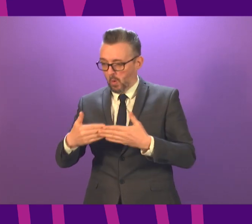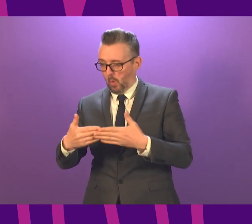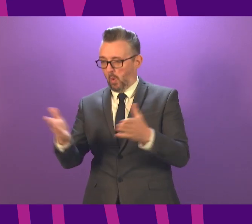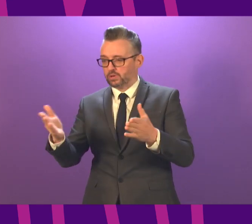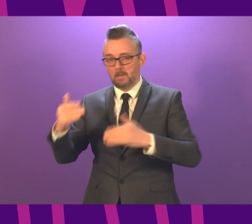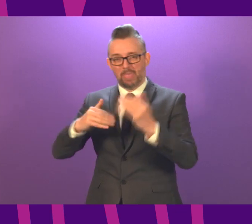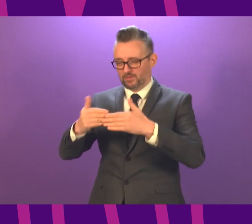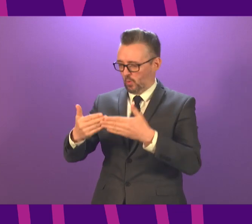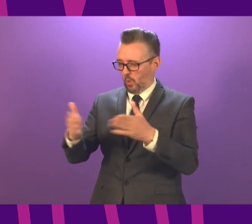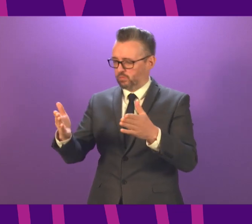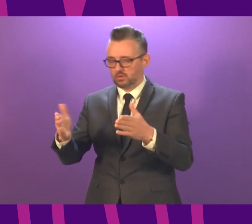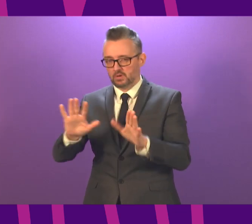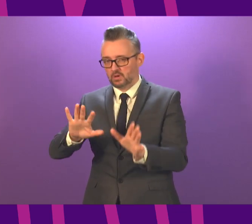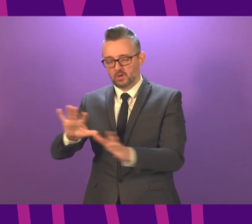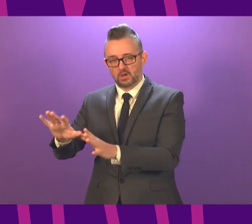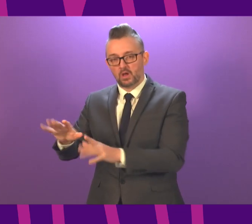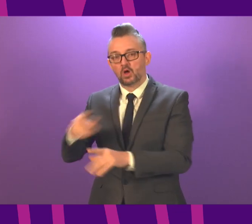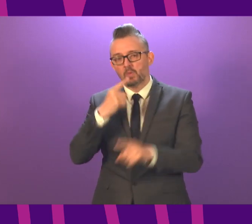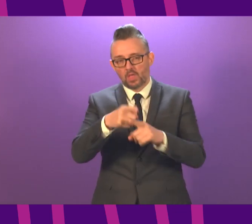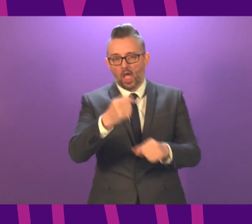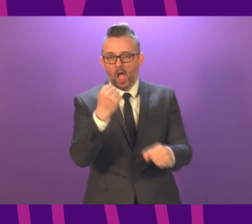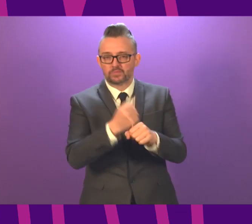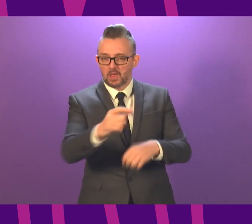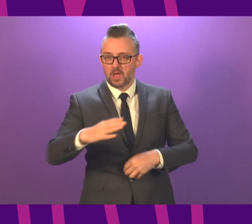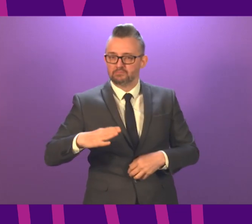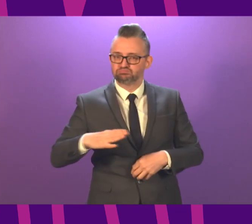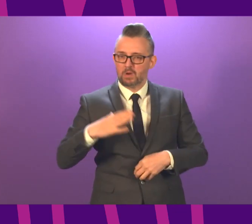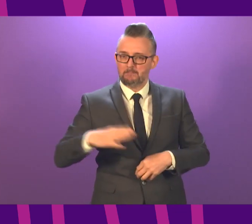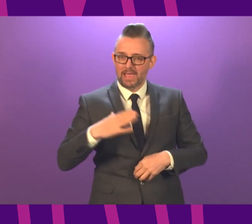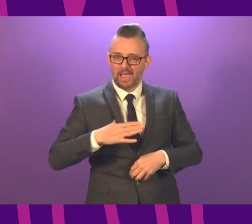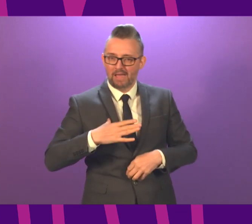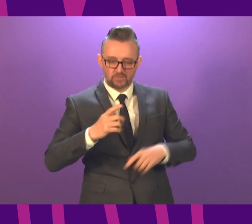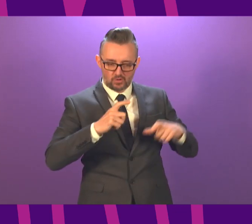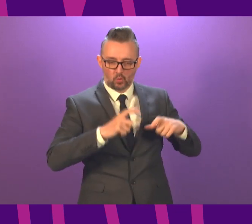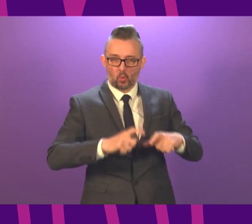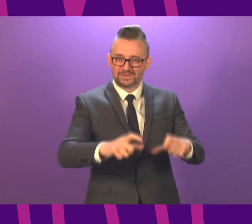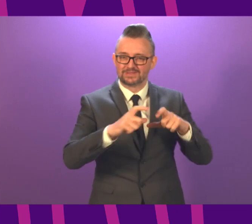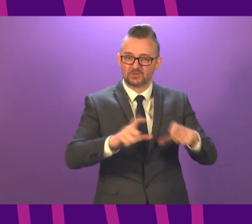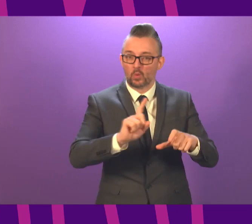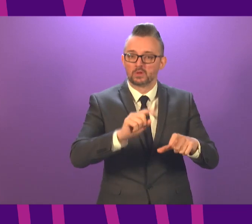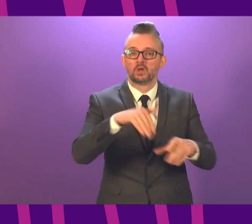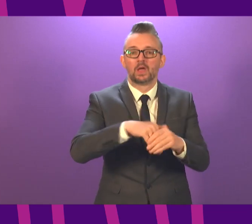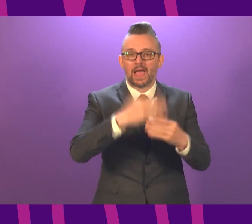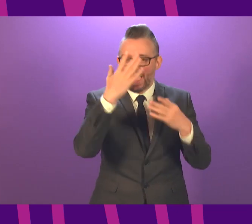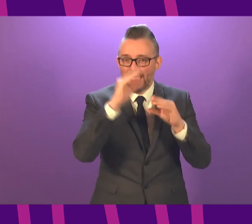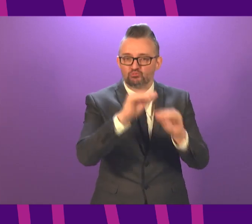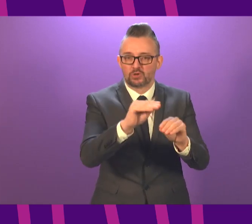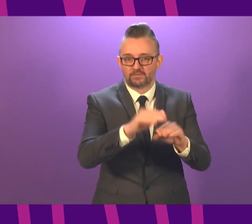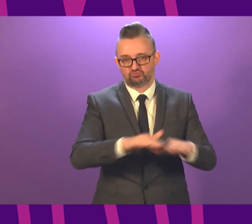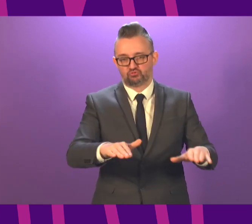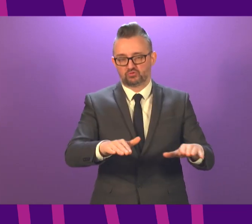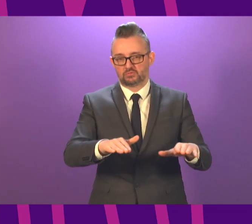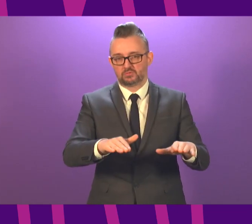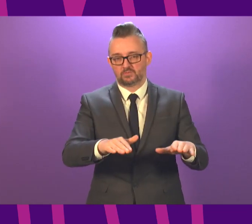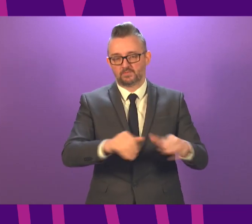about how much preparation has been made by the government for the continuation of our children's education. It is